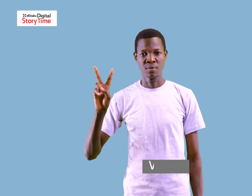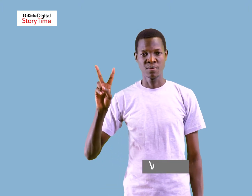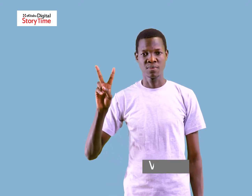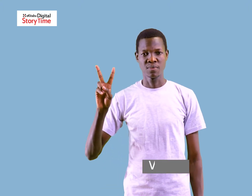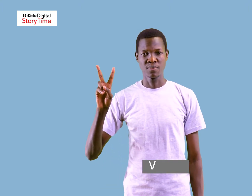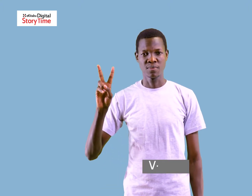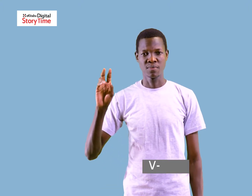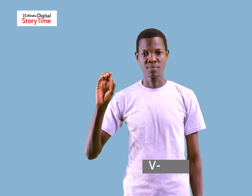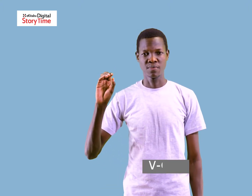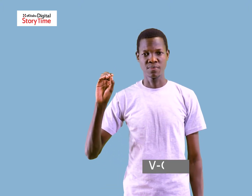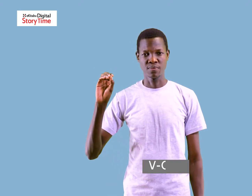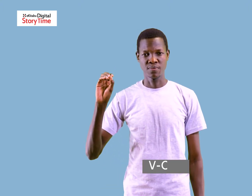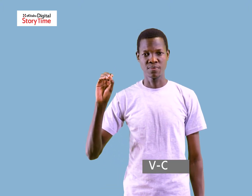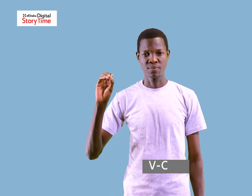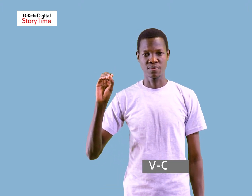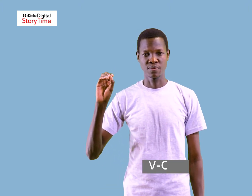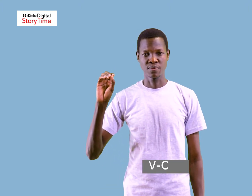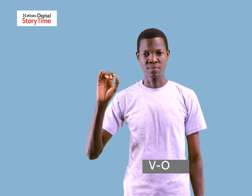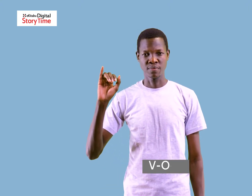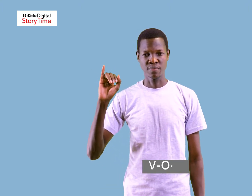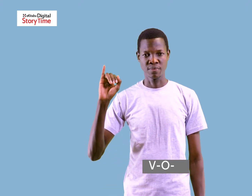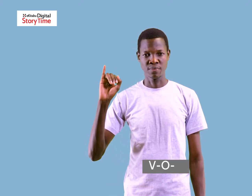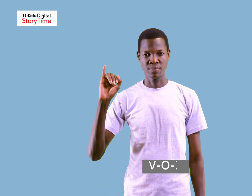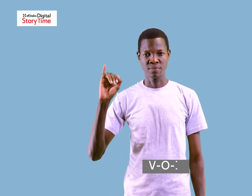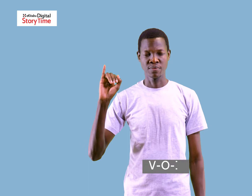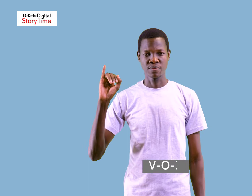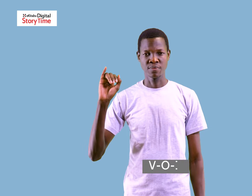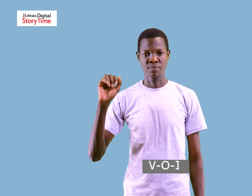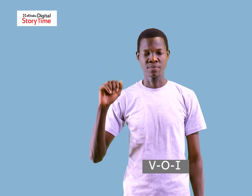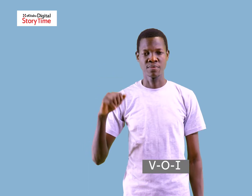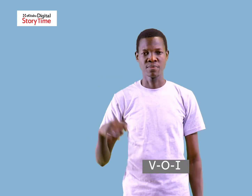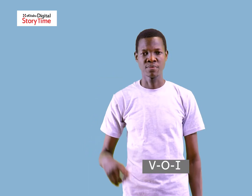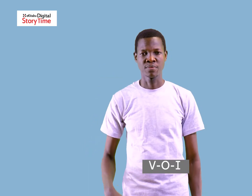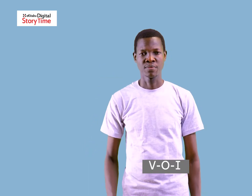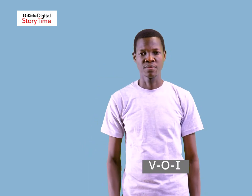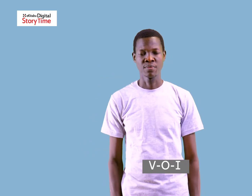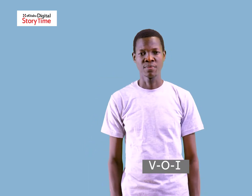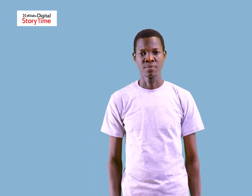v-o-i